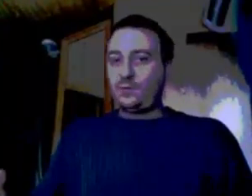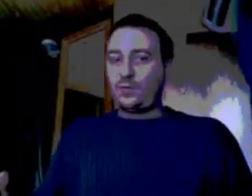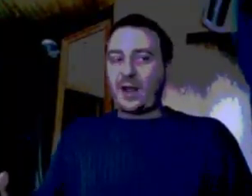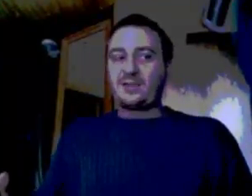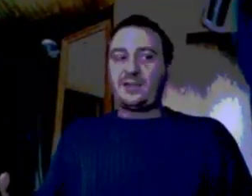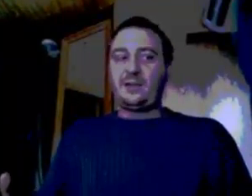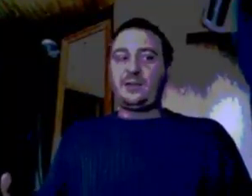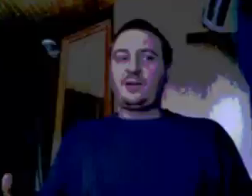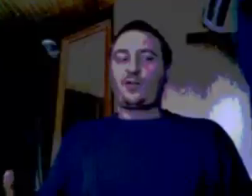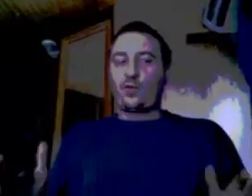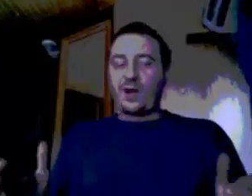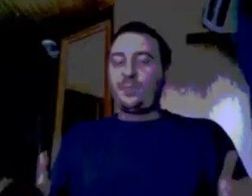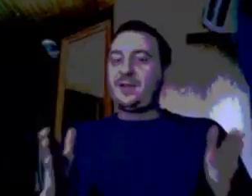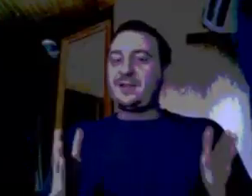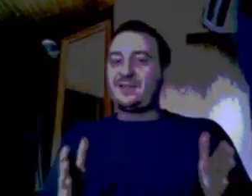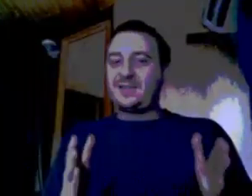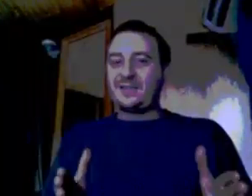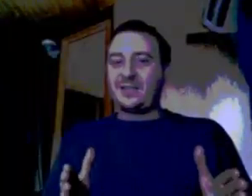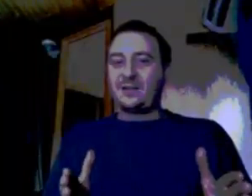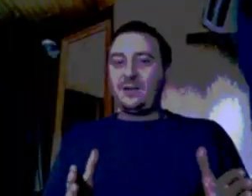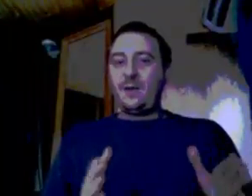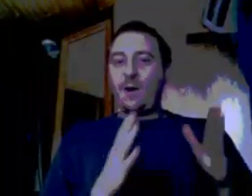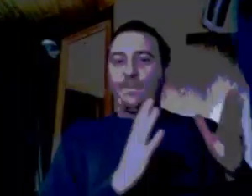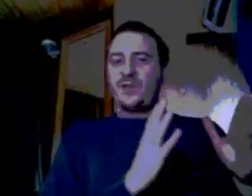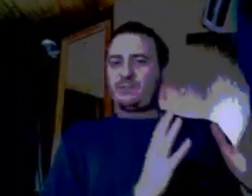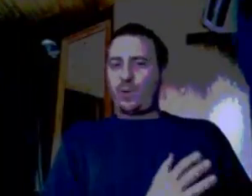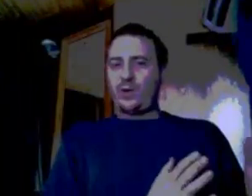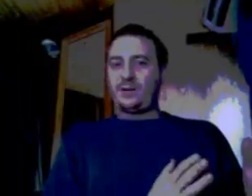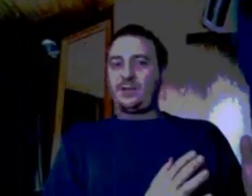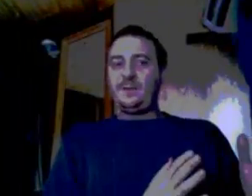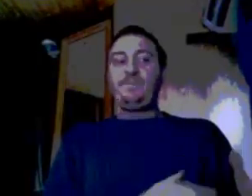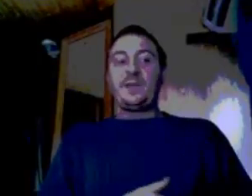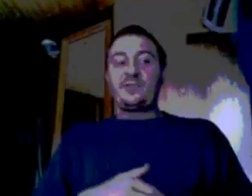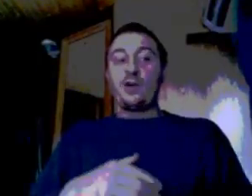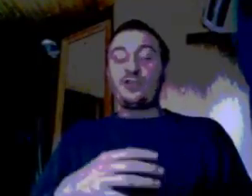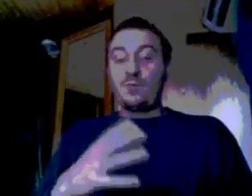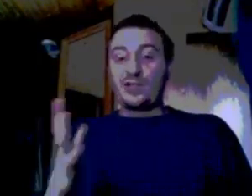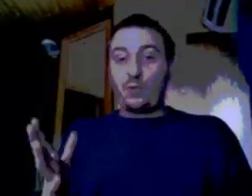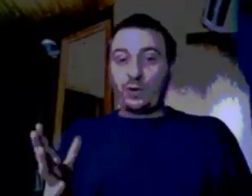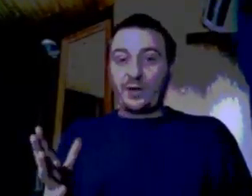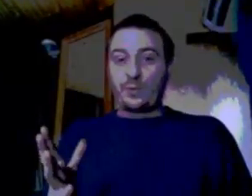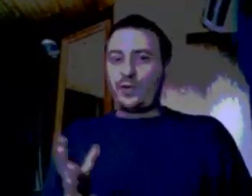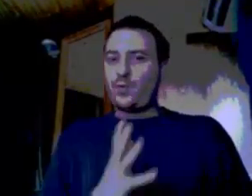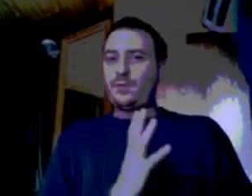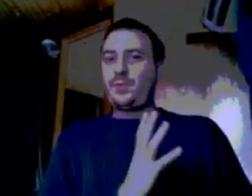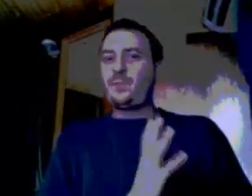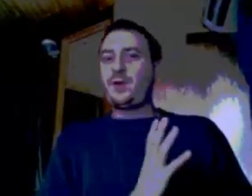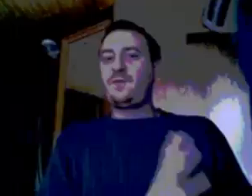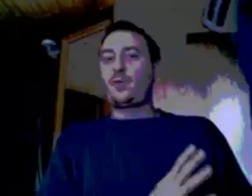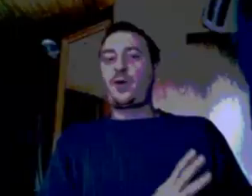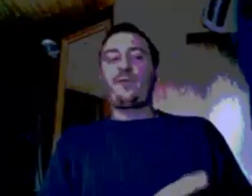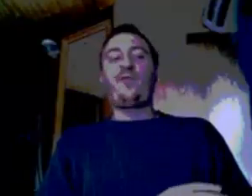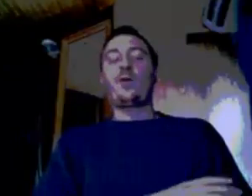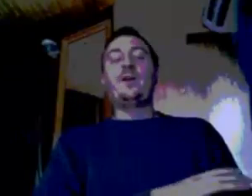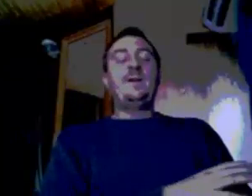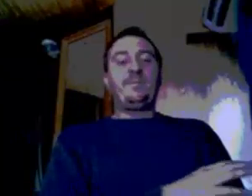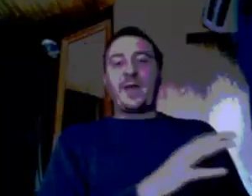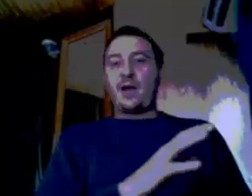actually incredibly consistent on this point. He's also much more liberal than what people give him credit for. Now,